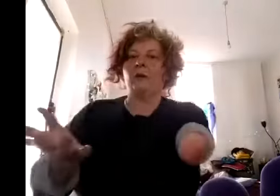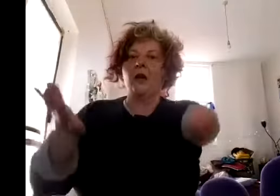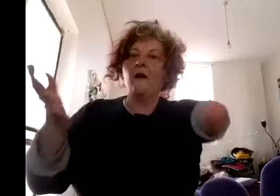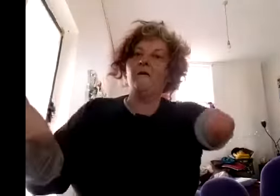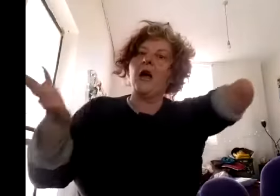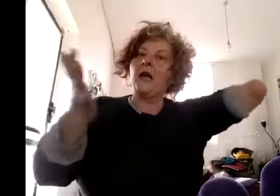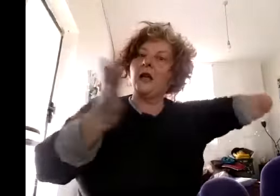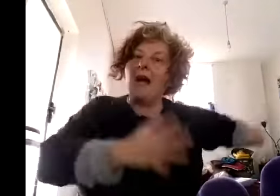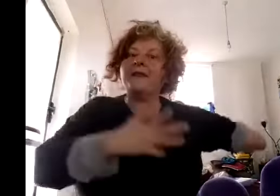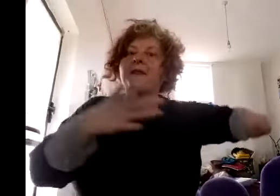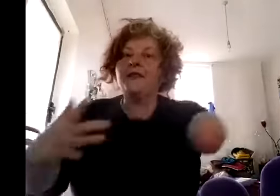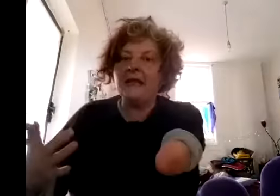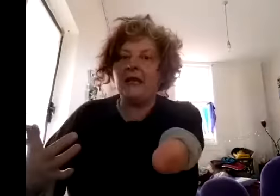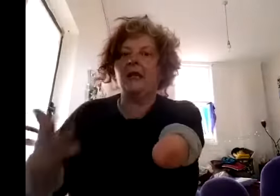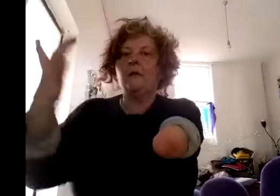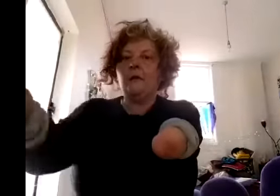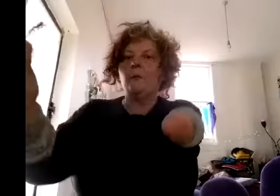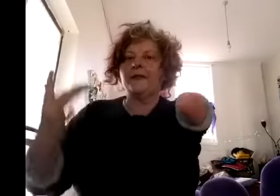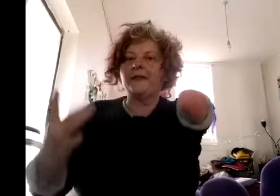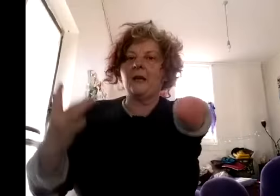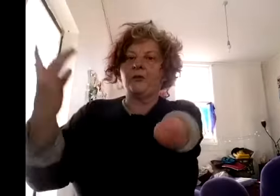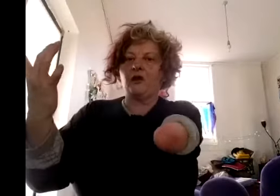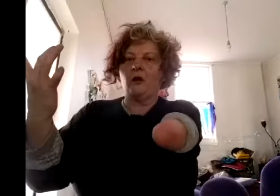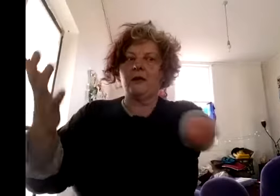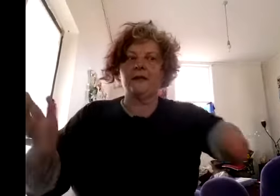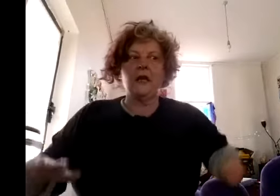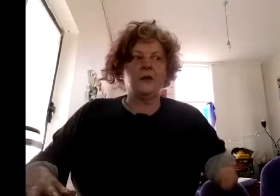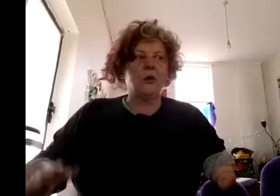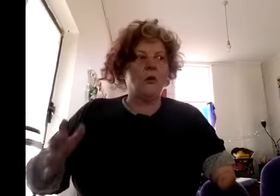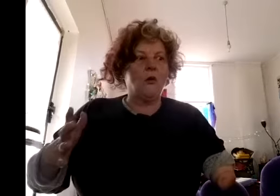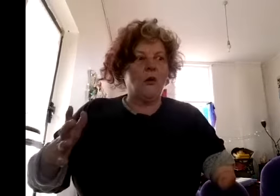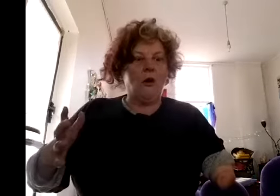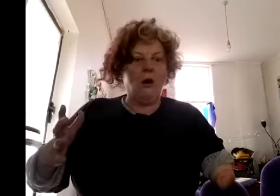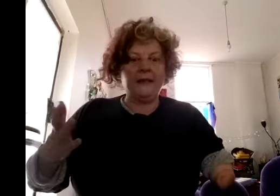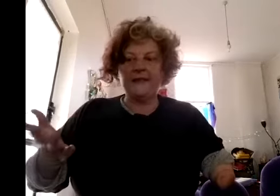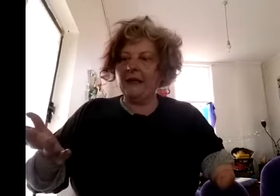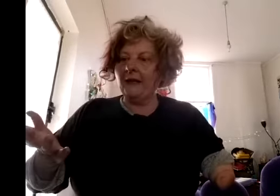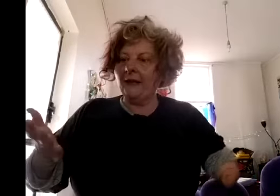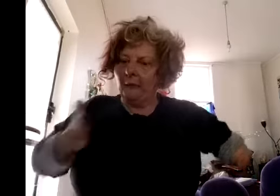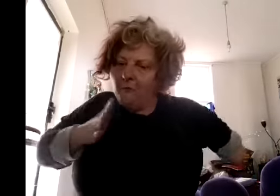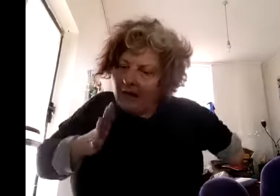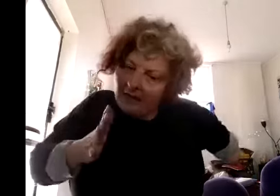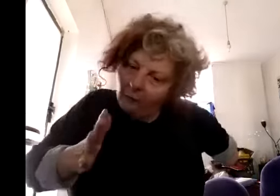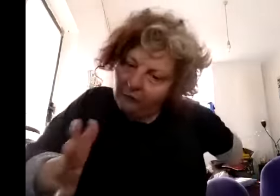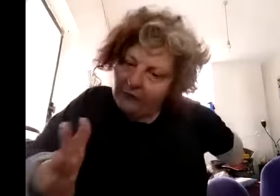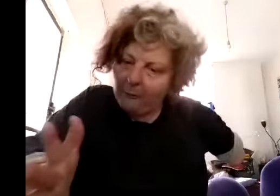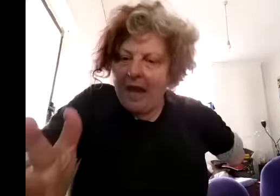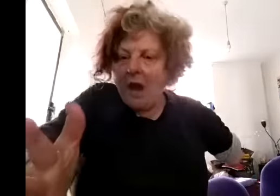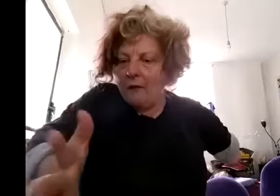via arts critique from disabled scholars so i could see that for me it was a really powerful